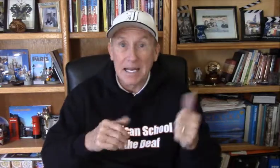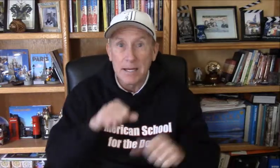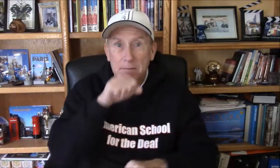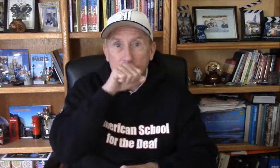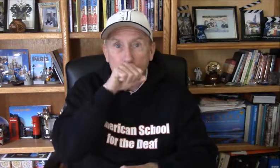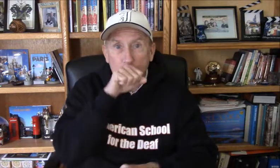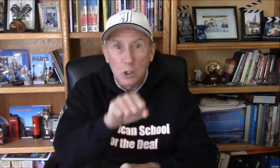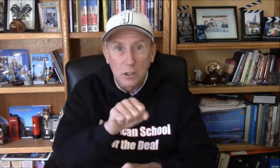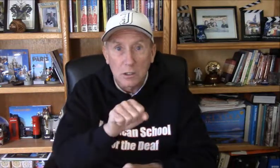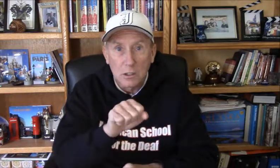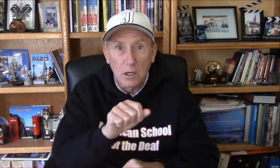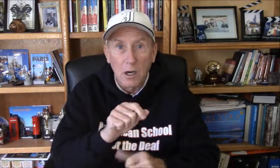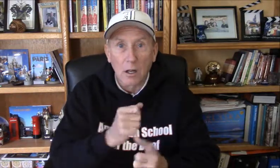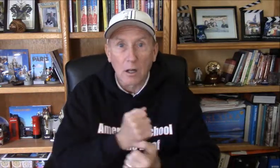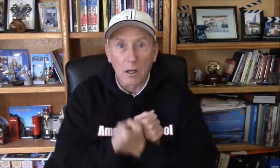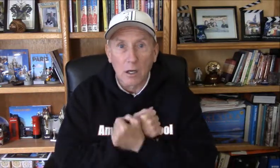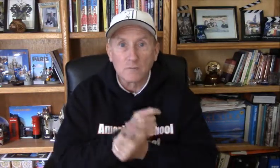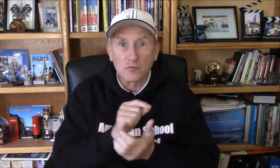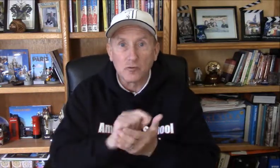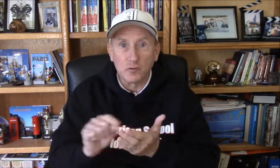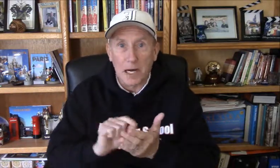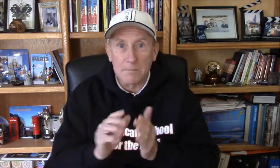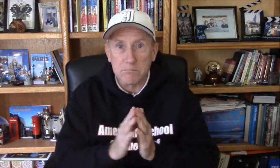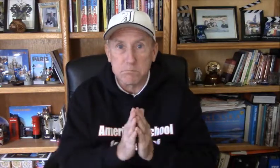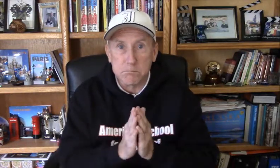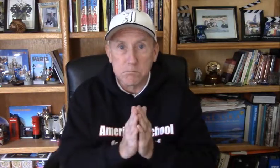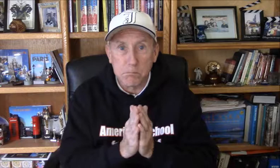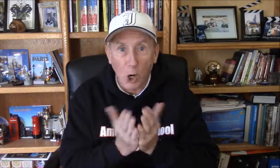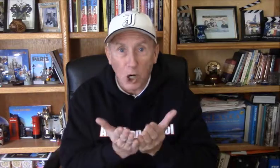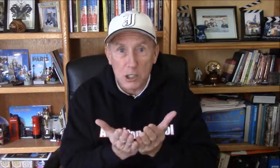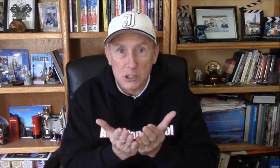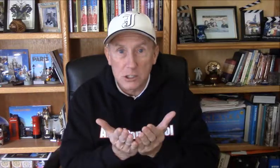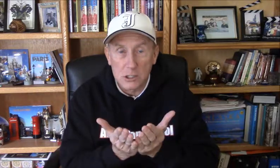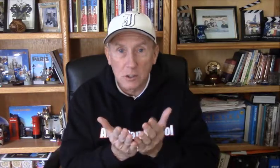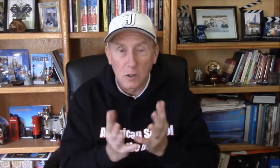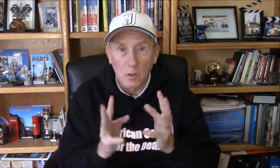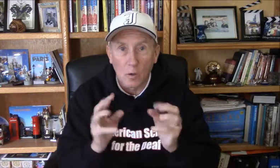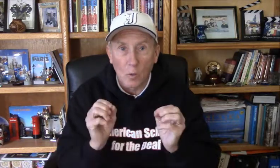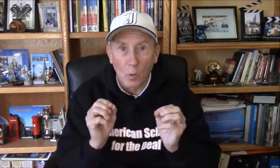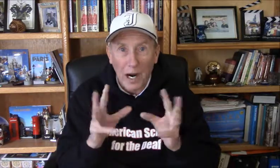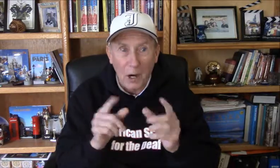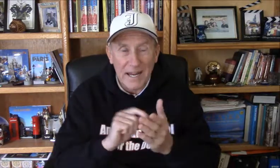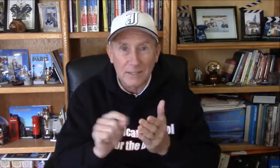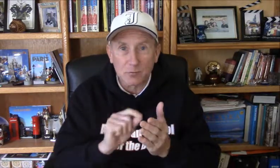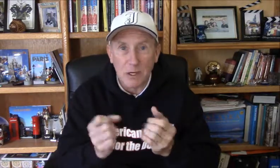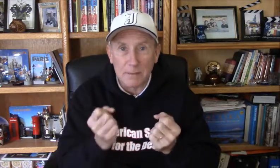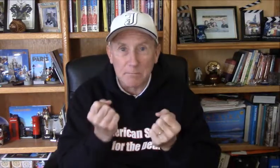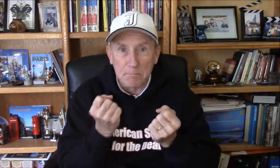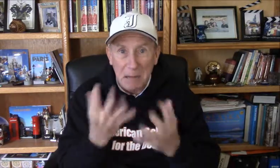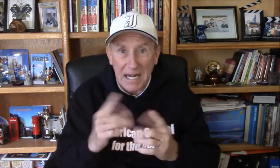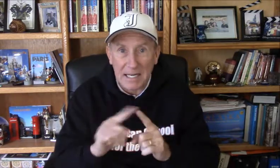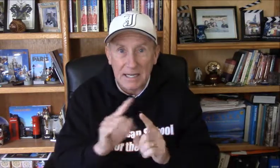to looks